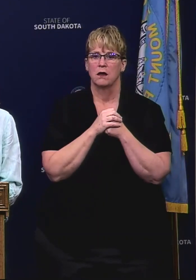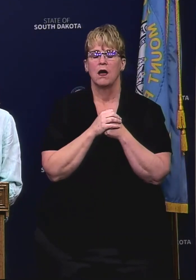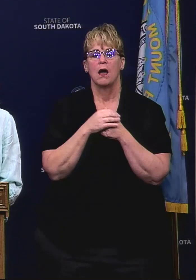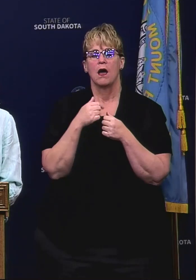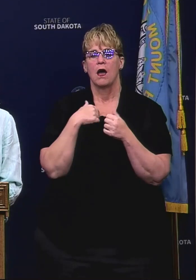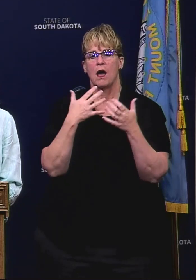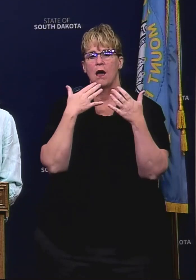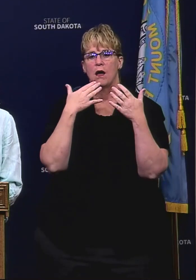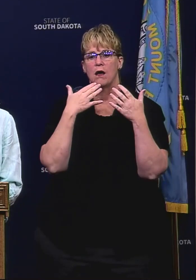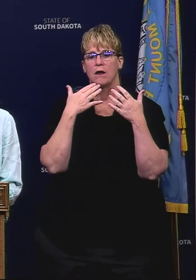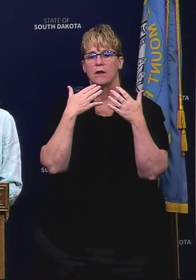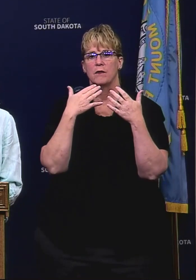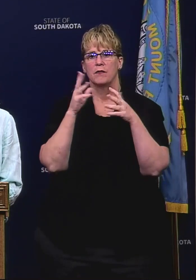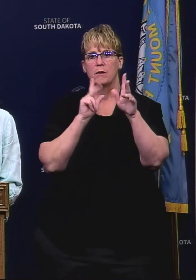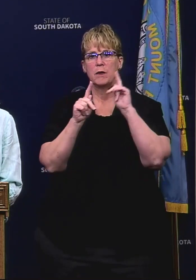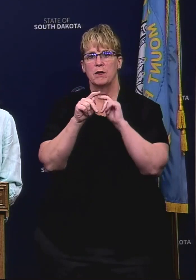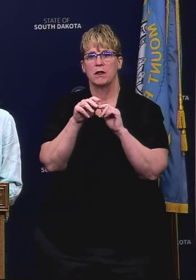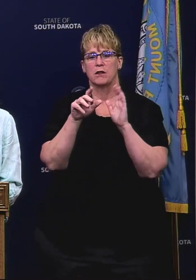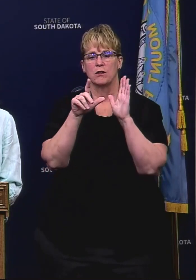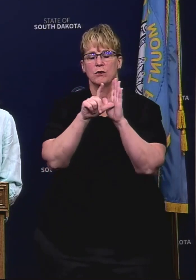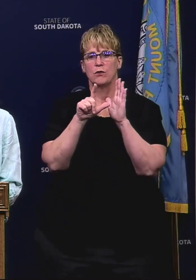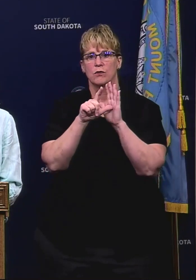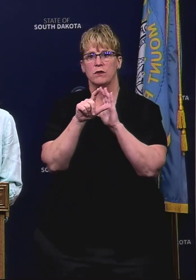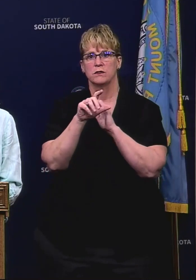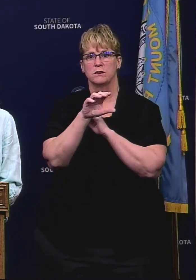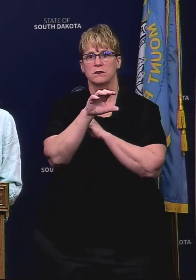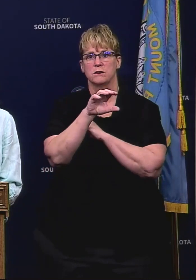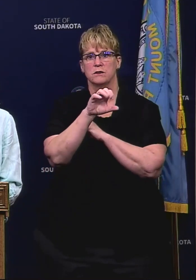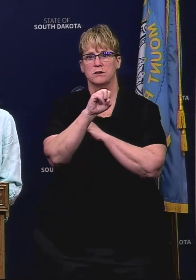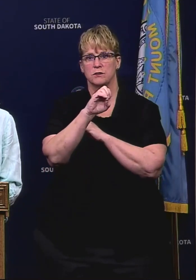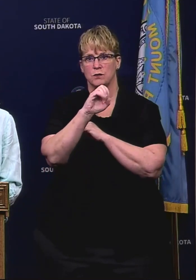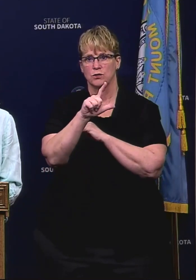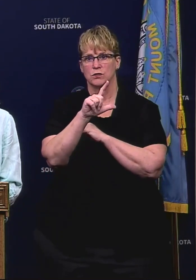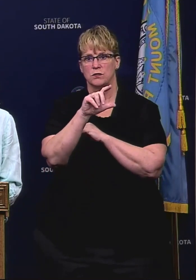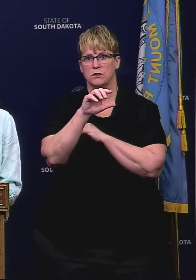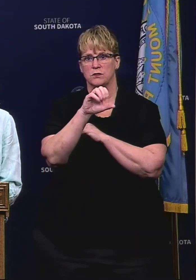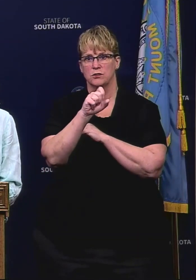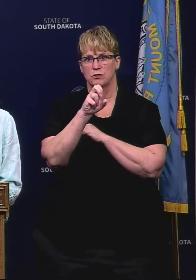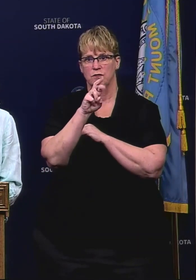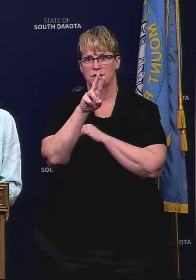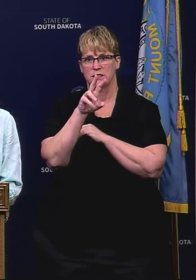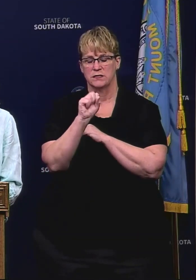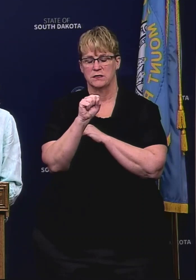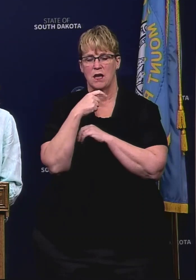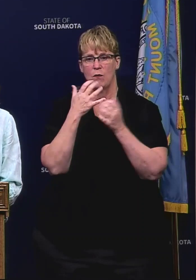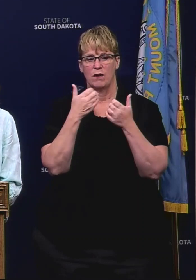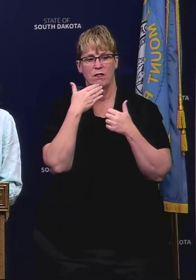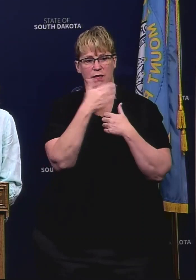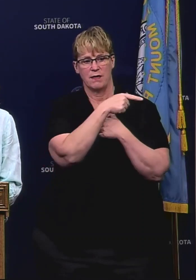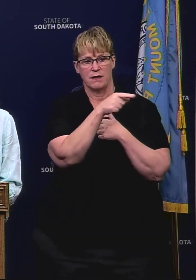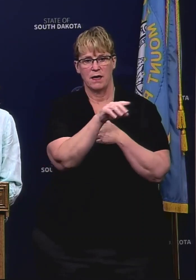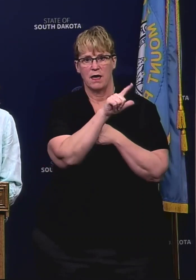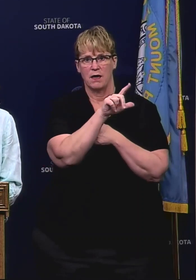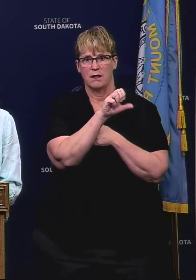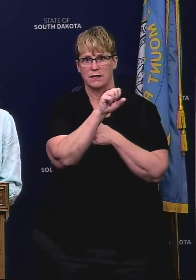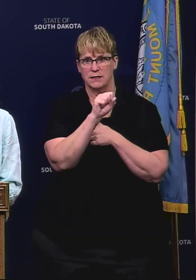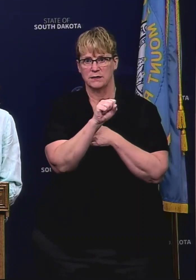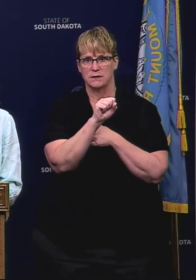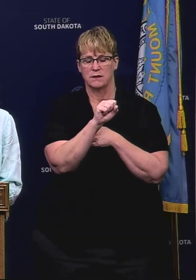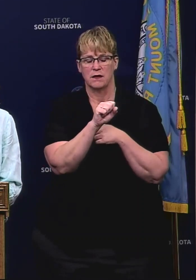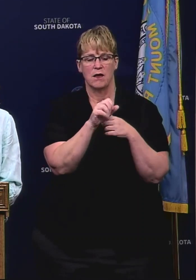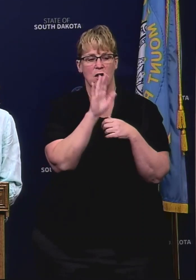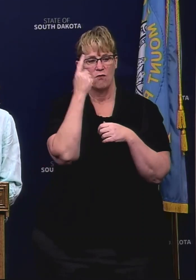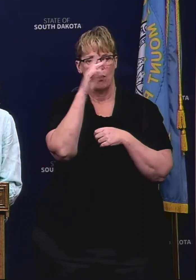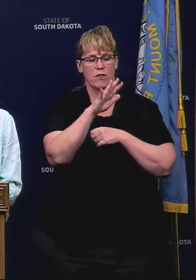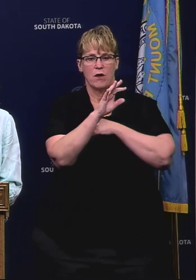thank the team at Lutheran Social Services for their language specialists and the services that they provided. They were so professional